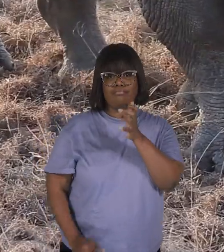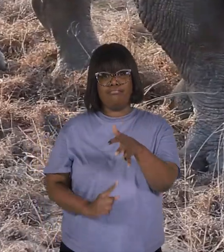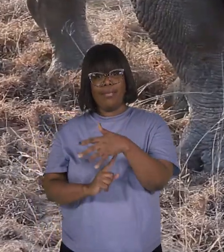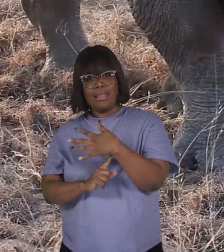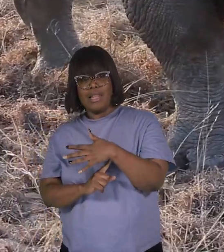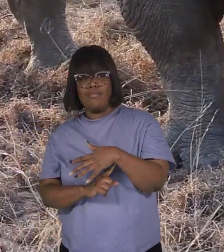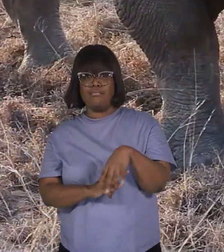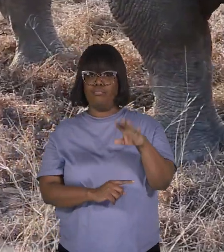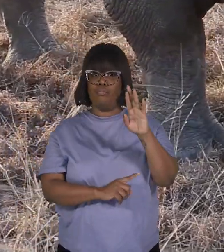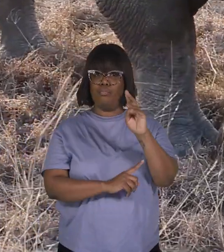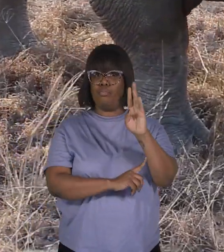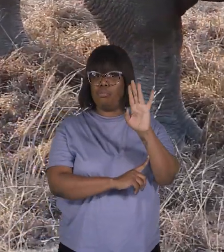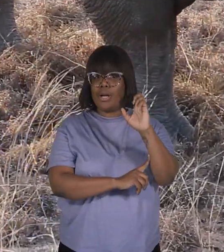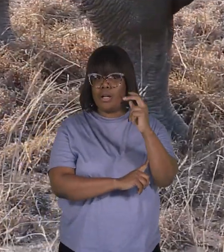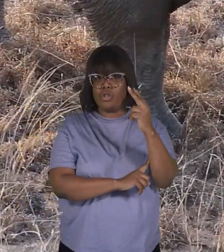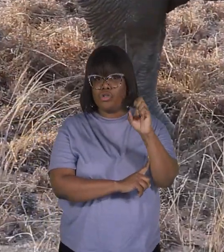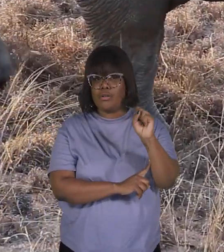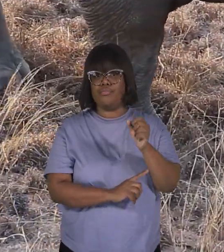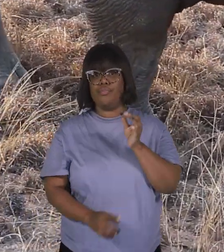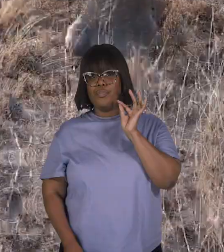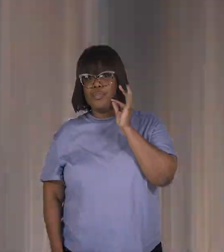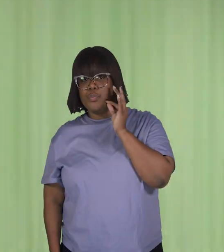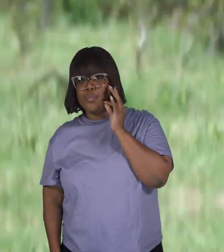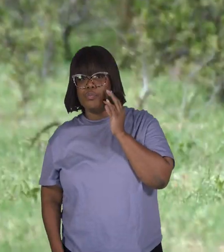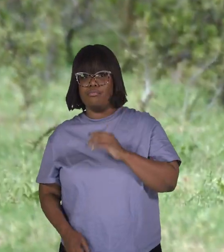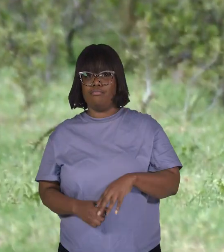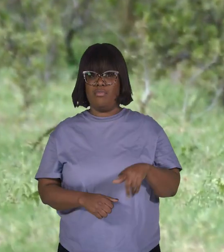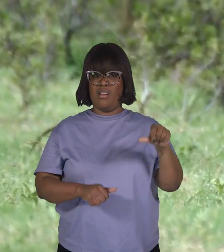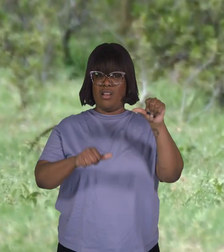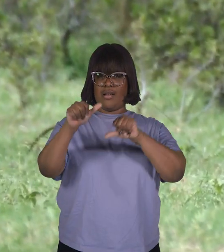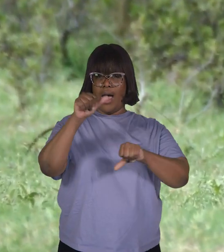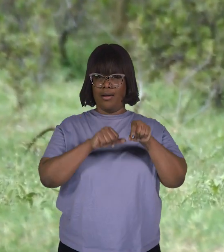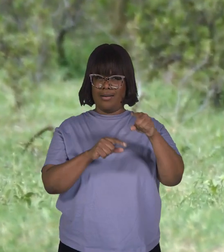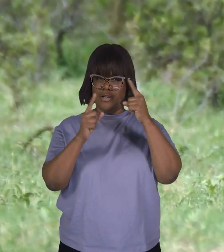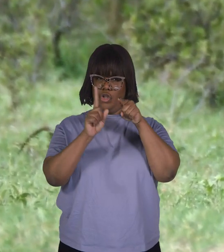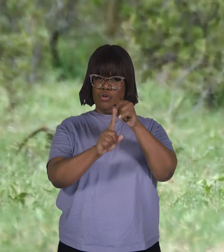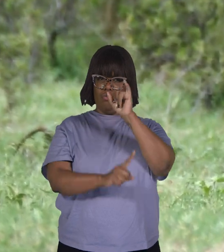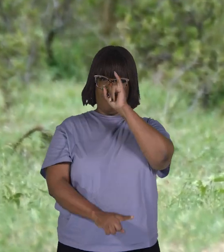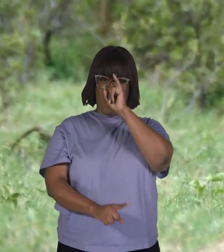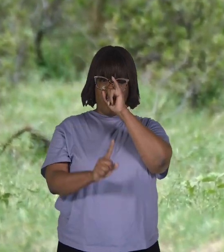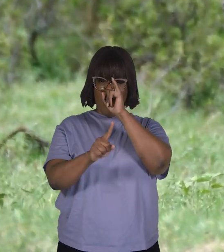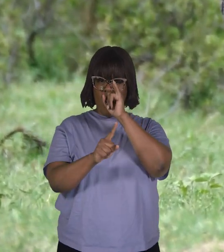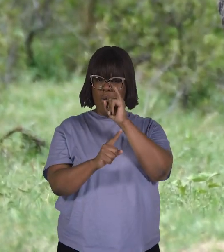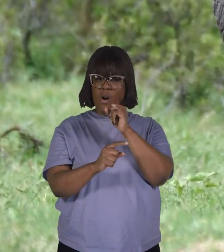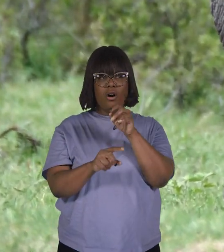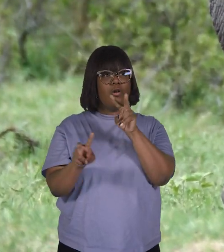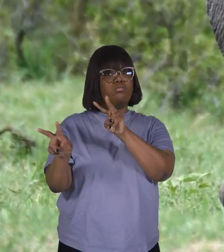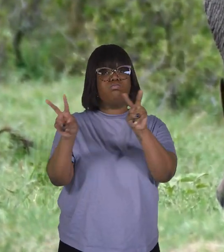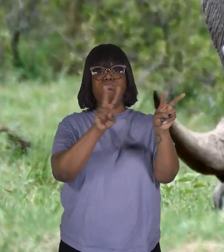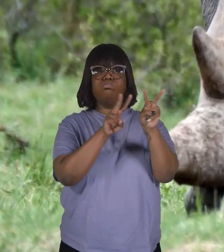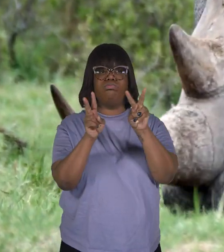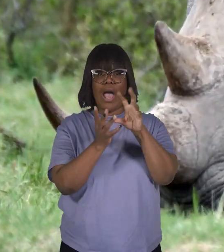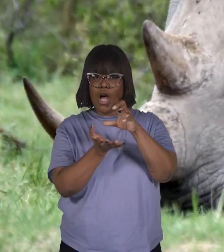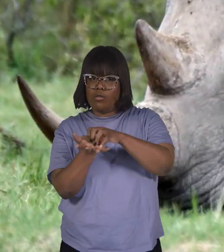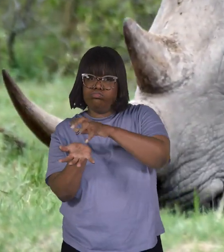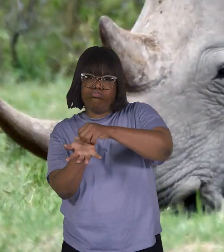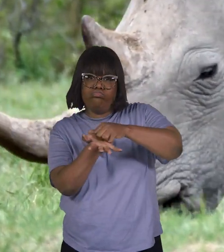leaves, branches, and fruits. Scientists consider the rhino both a browser and a grazer.